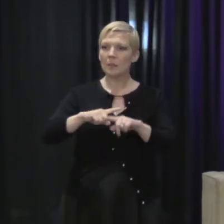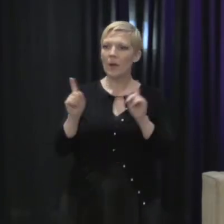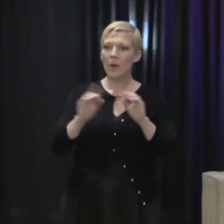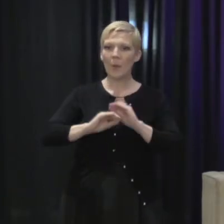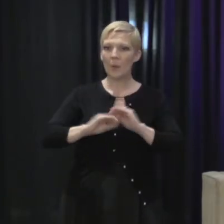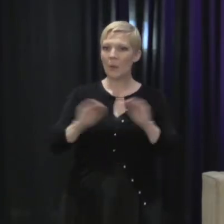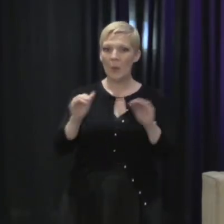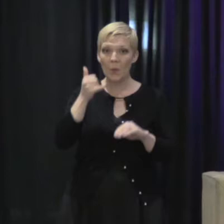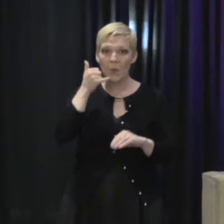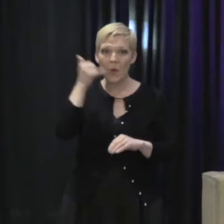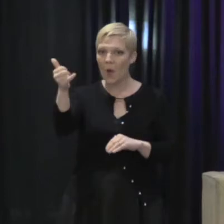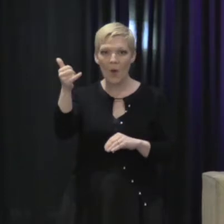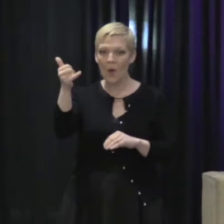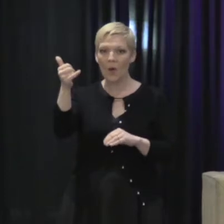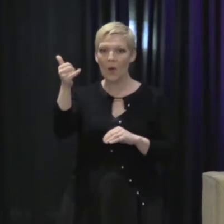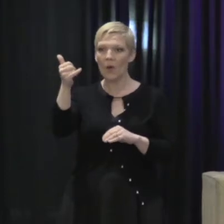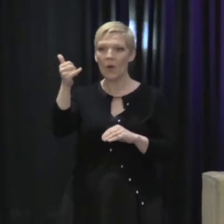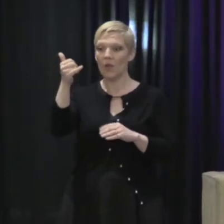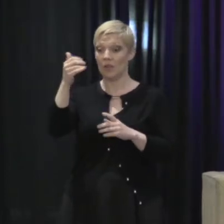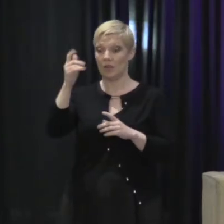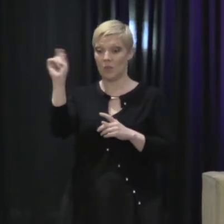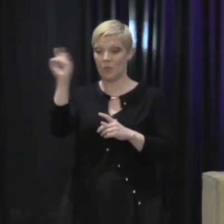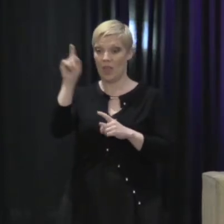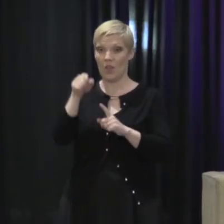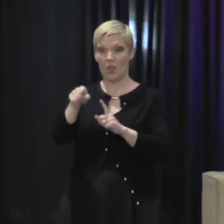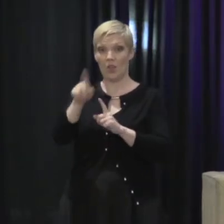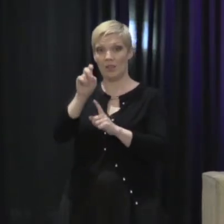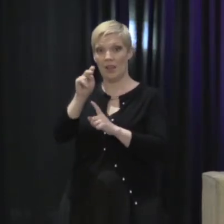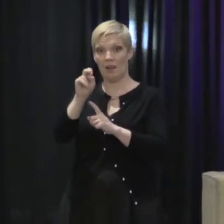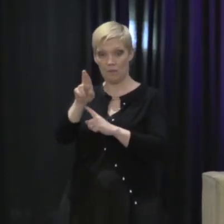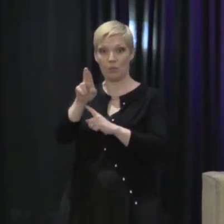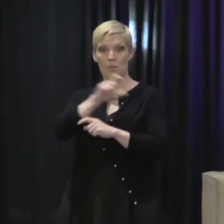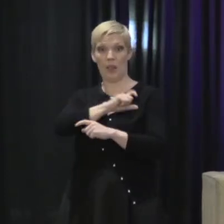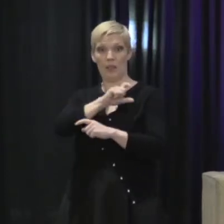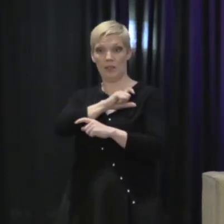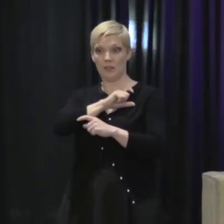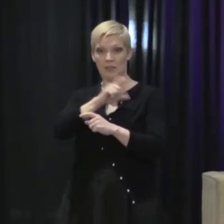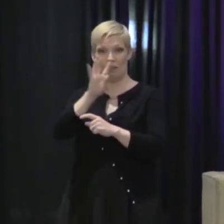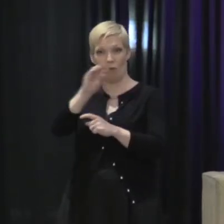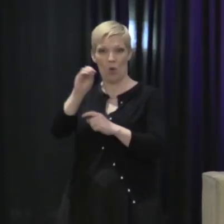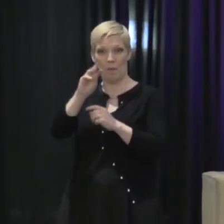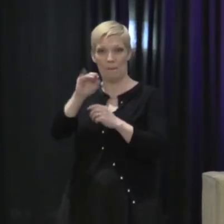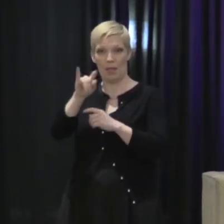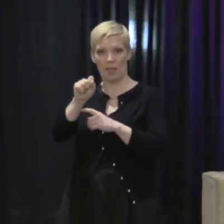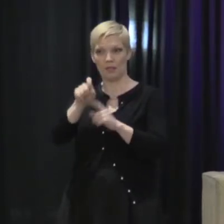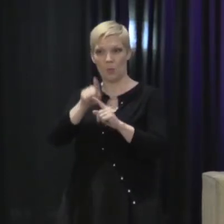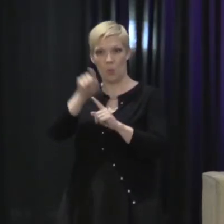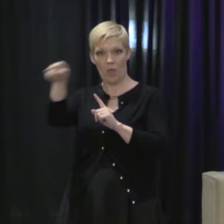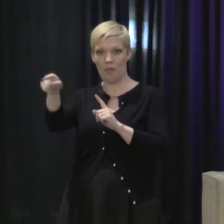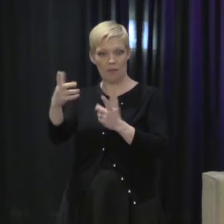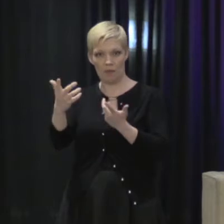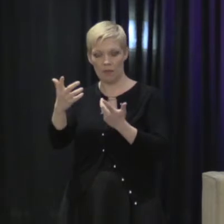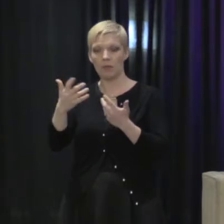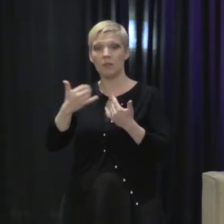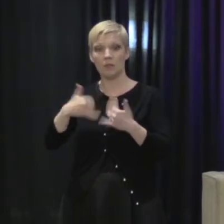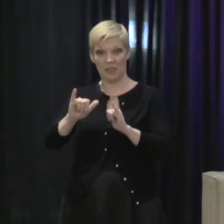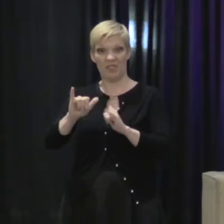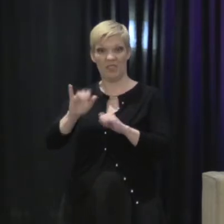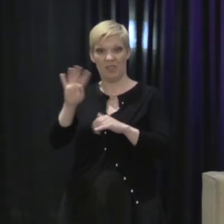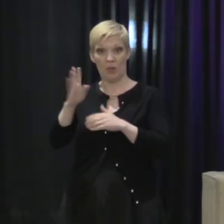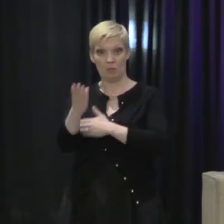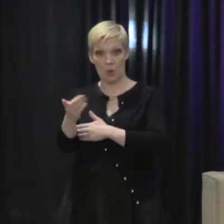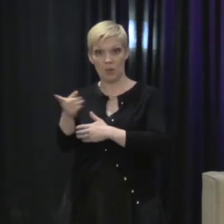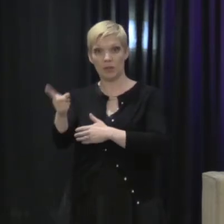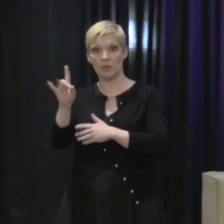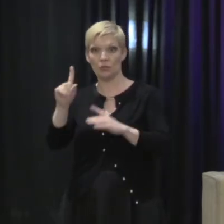call even to the Denver Police Department, 40 miles away from Castle Rock. At 3 o'clock in the morning, Simon Gonzalez, her estranged husband,